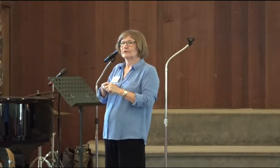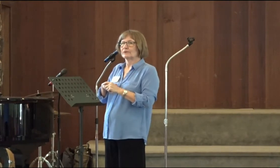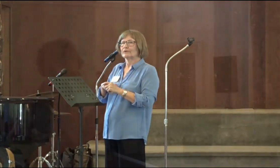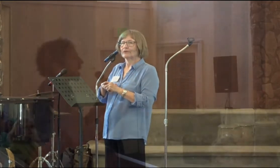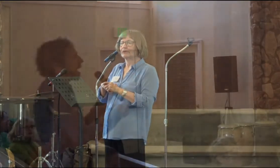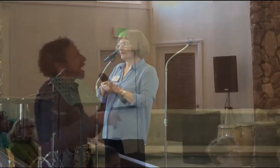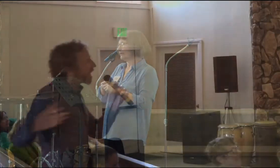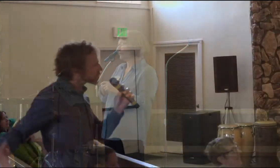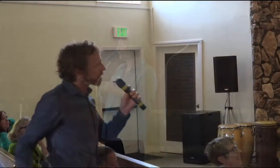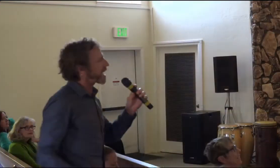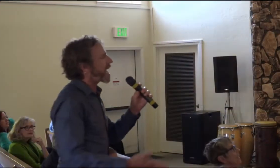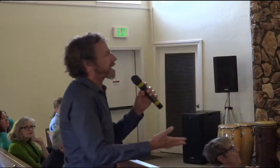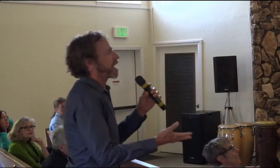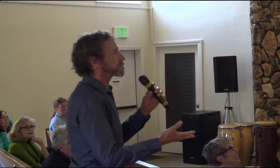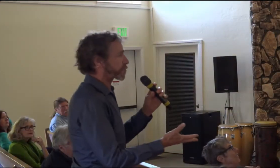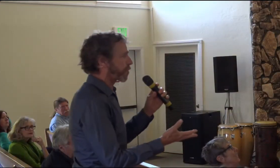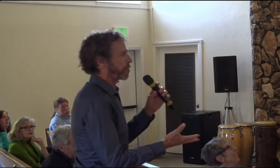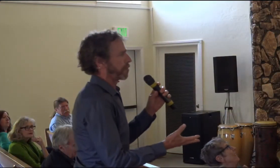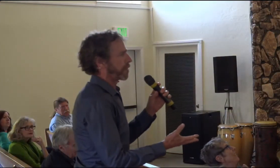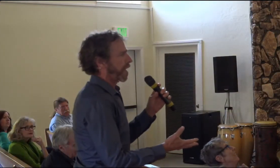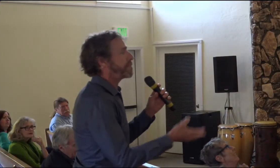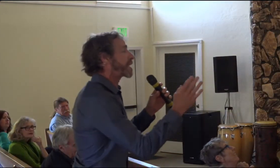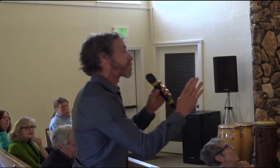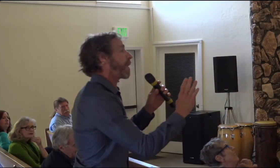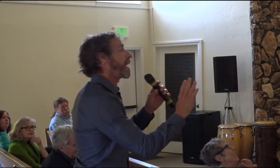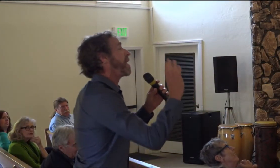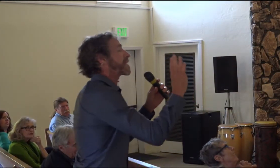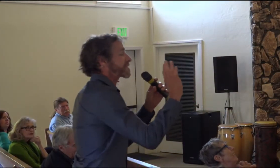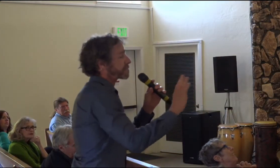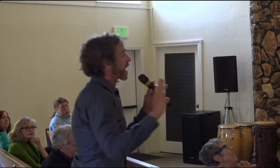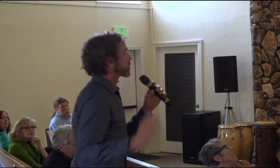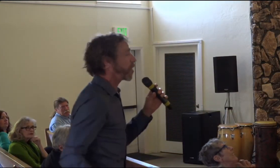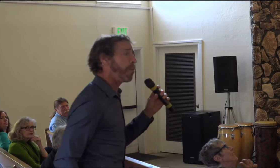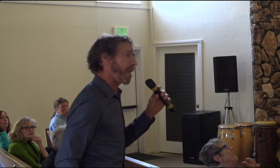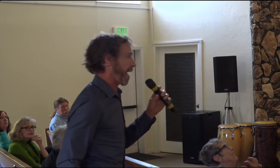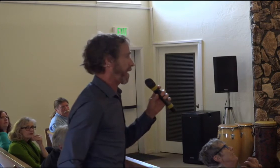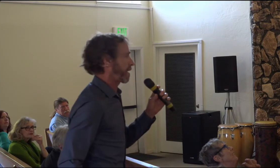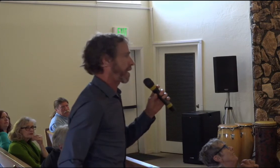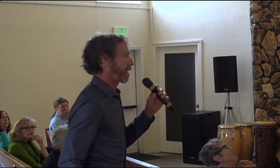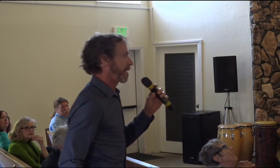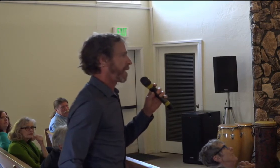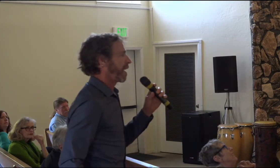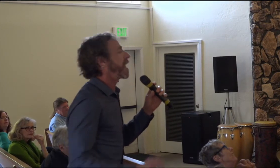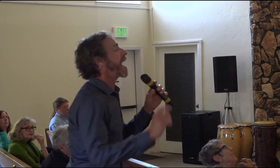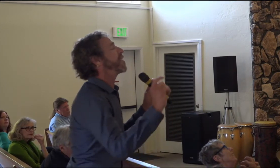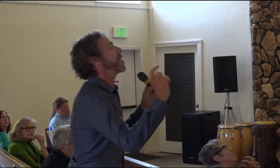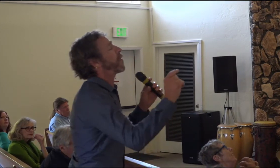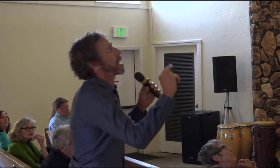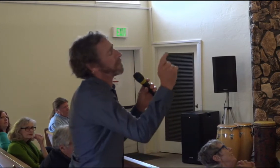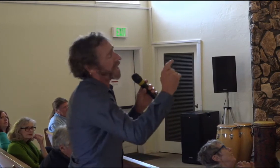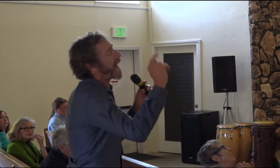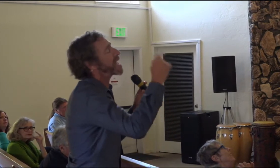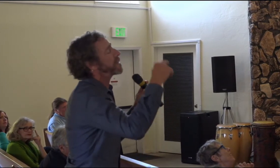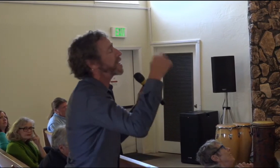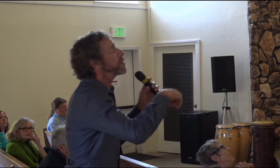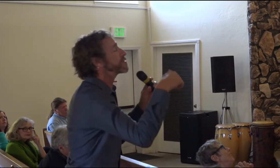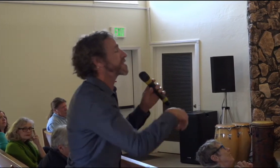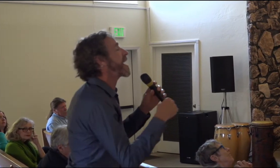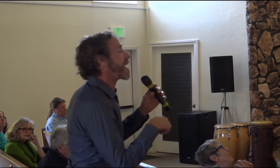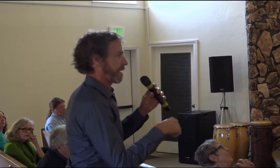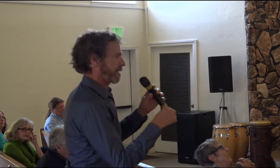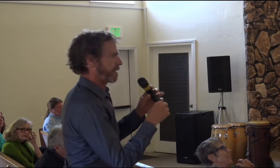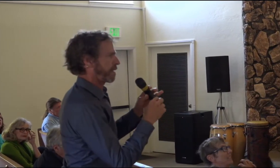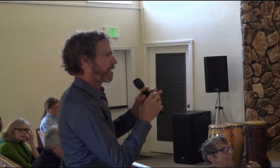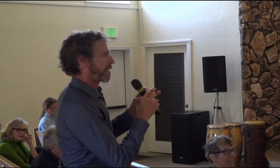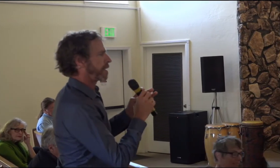step out of the way, and that's when God comes through and makes a way that seems like no way. And I know that I am here